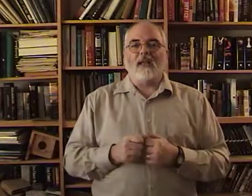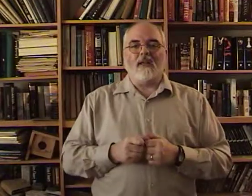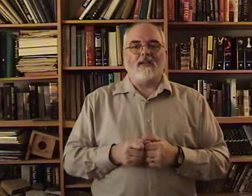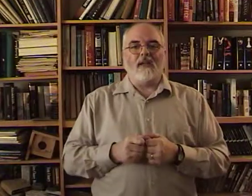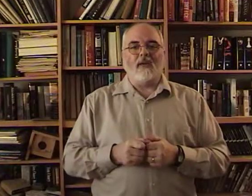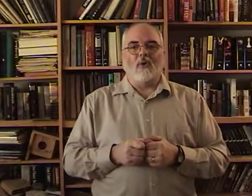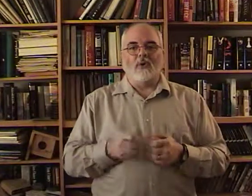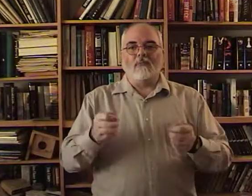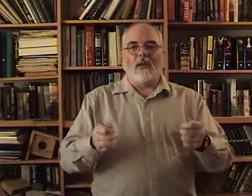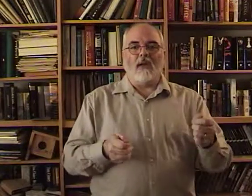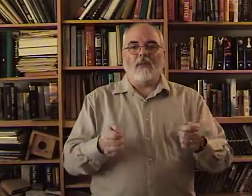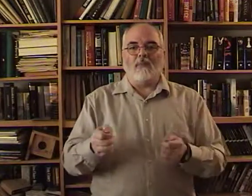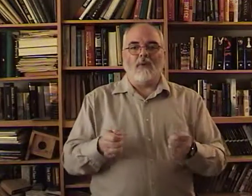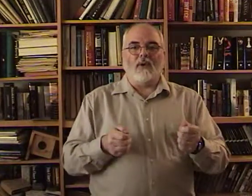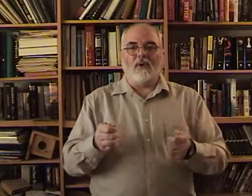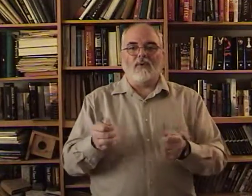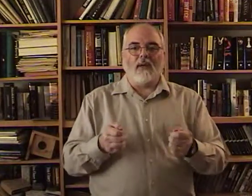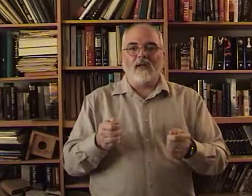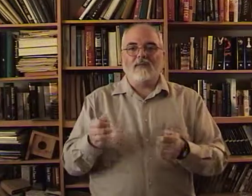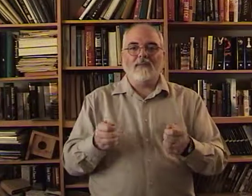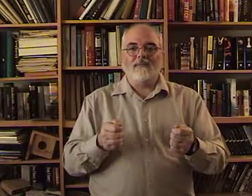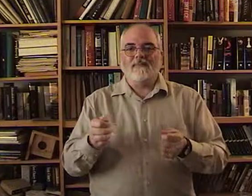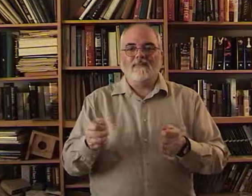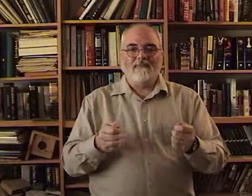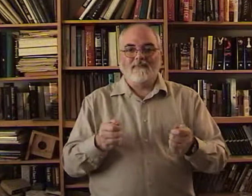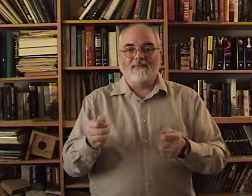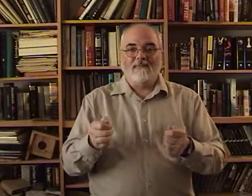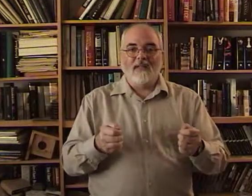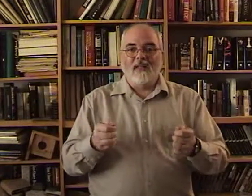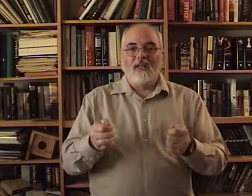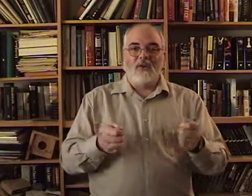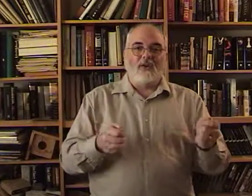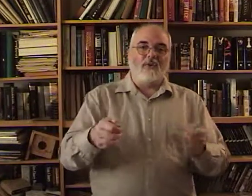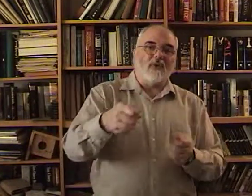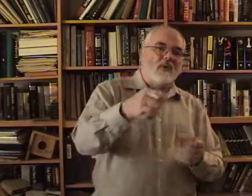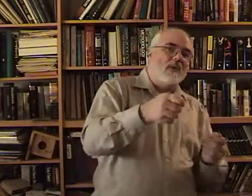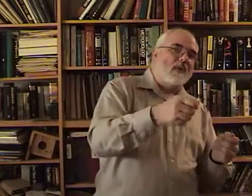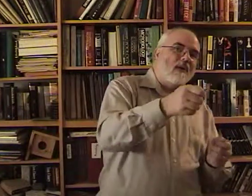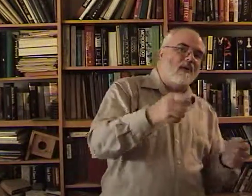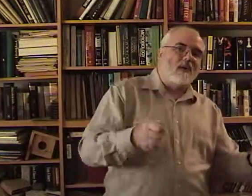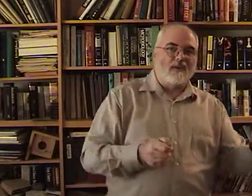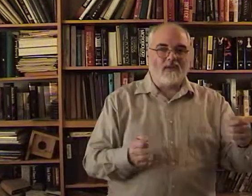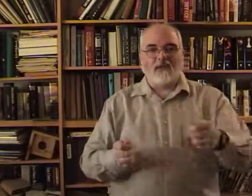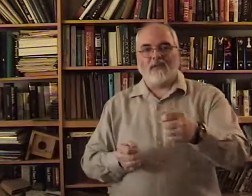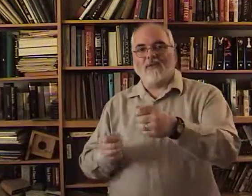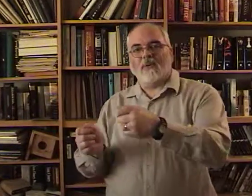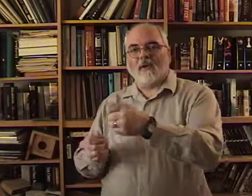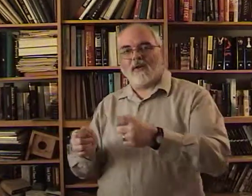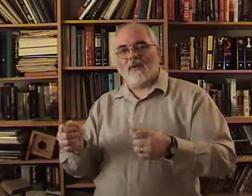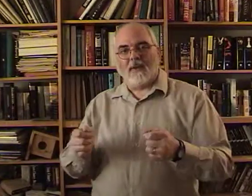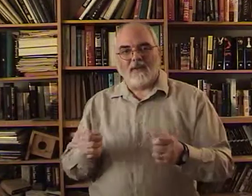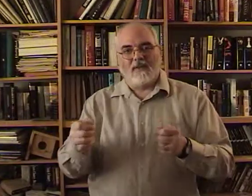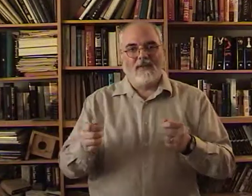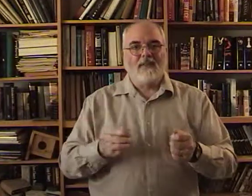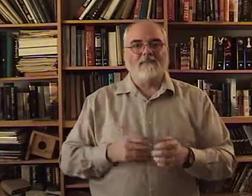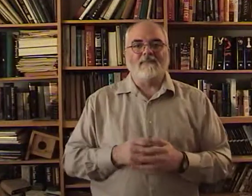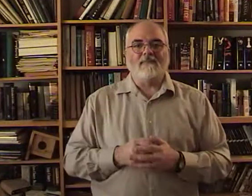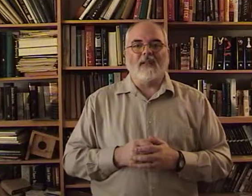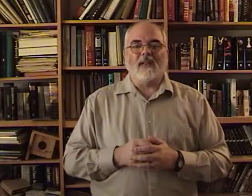like sitting in a horse and buggy. you're pulling on the reins. You're controlling the horse to go this way or that way. Okay.